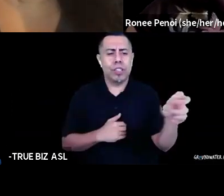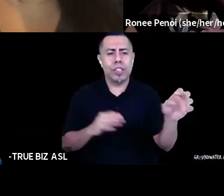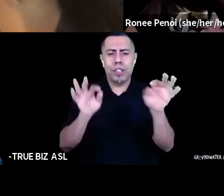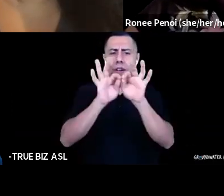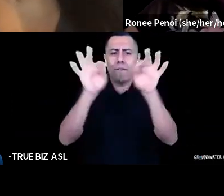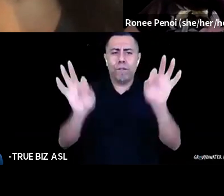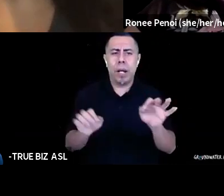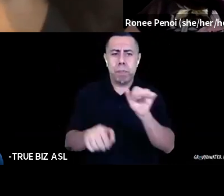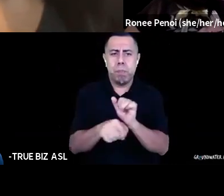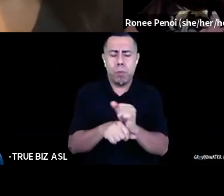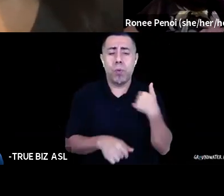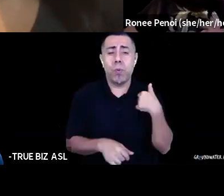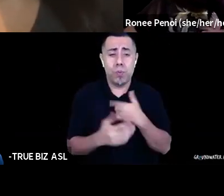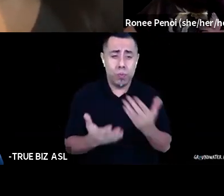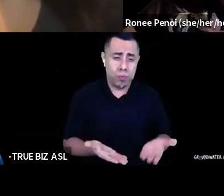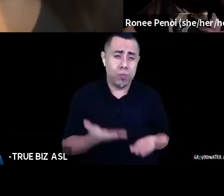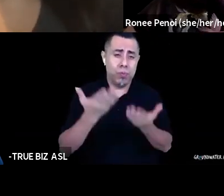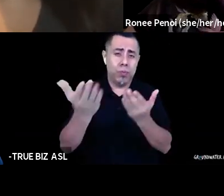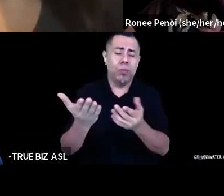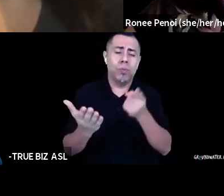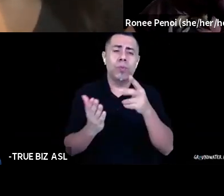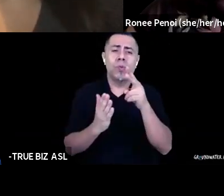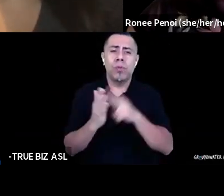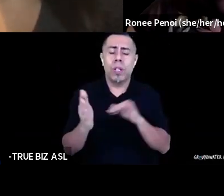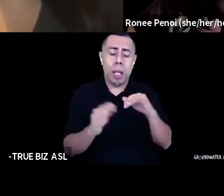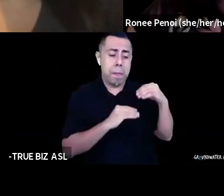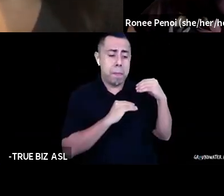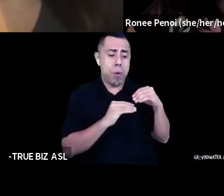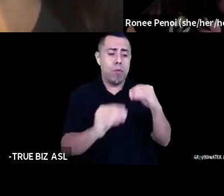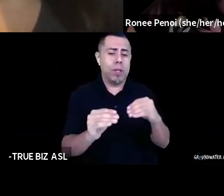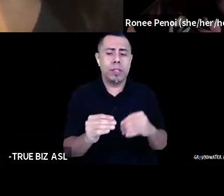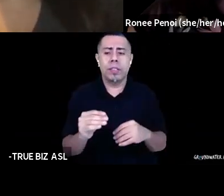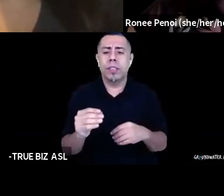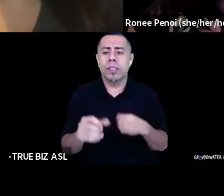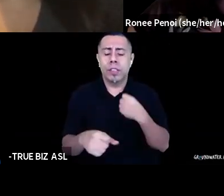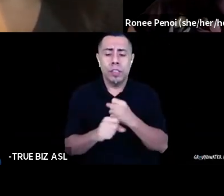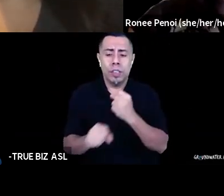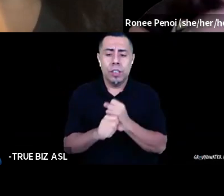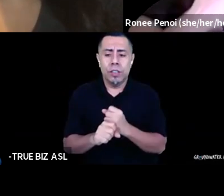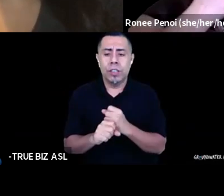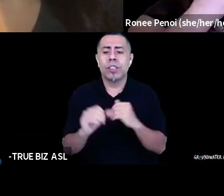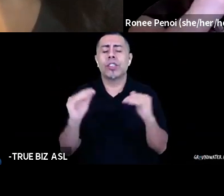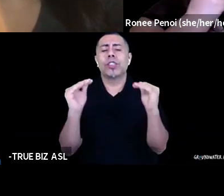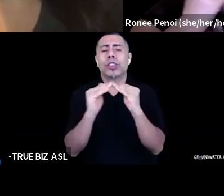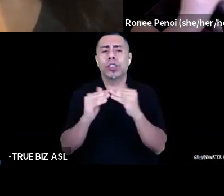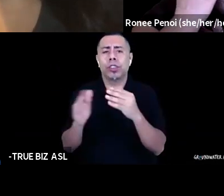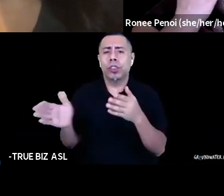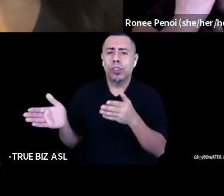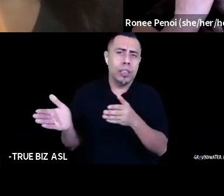generation, just transition zine. And if you didn't have a chance to do it, like no problem, please feel free to make time to look at that later.